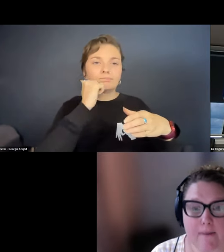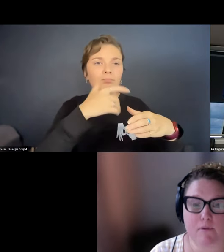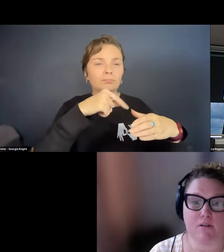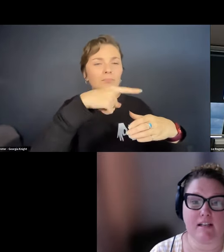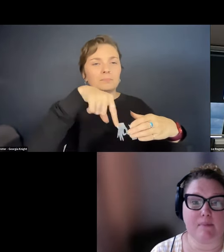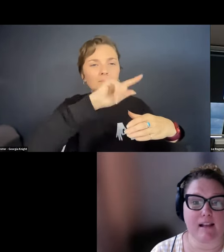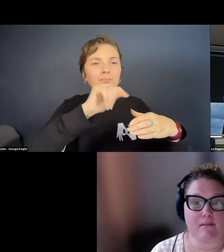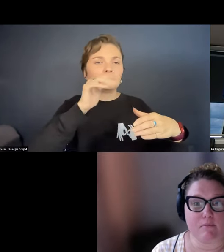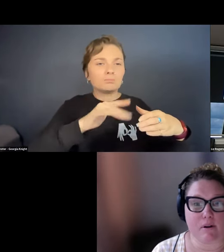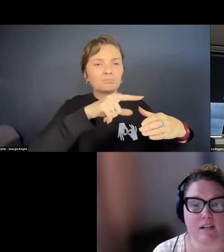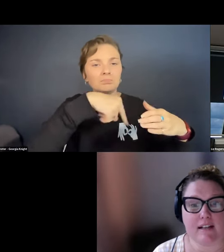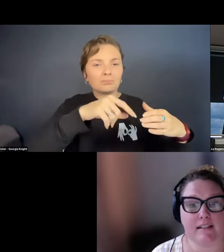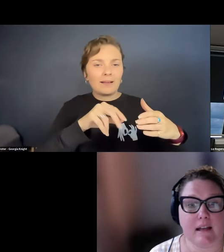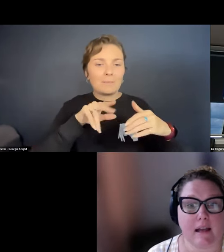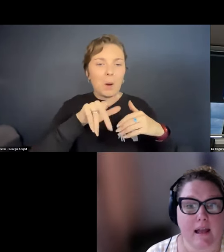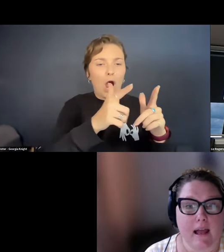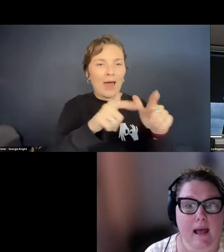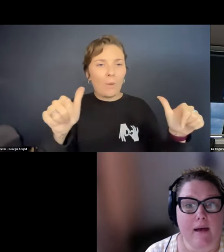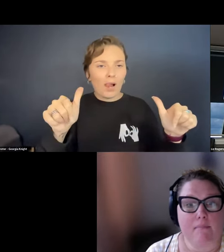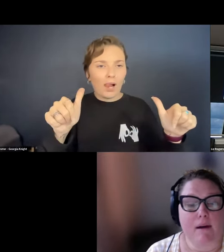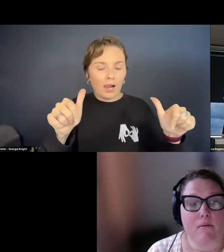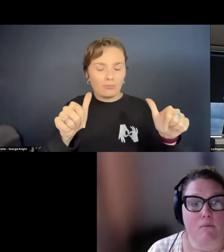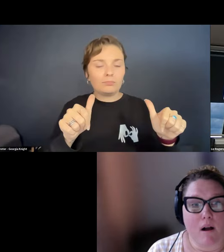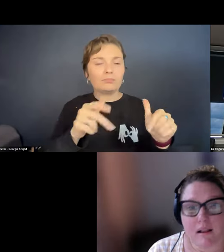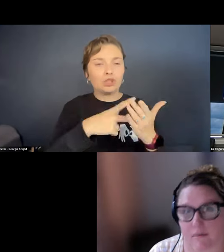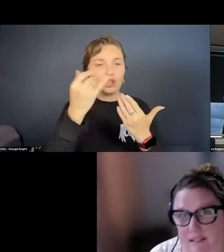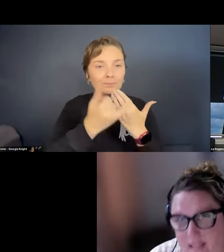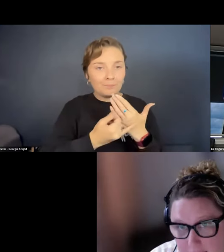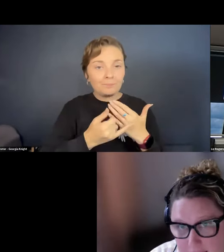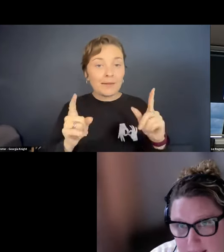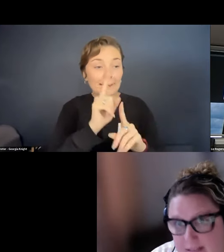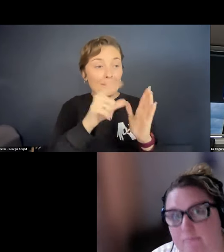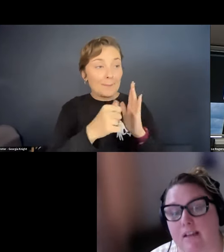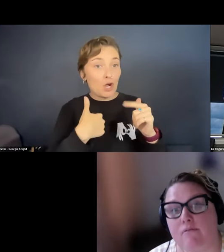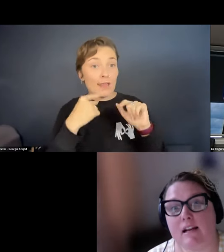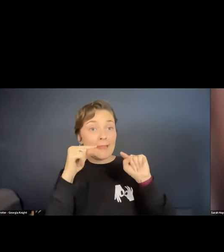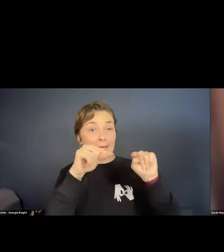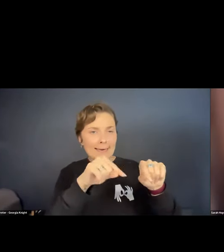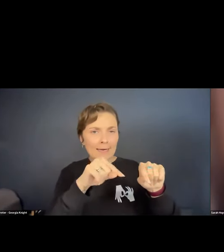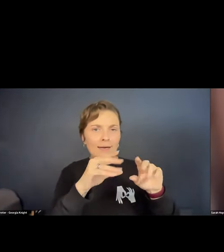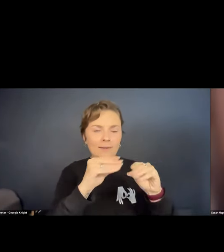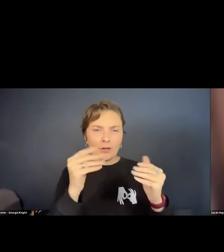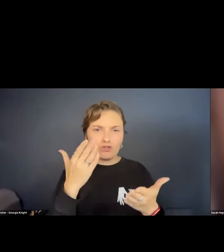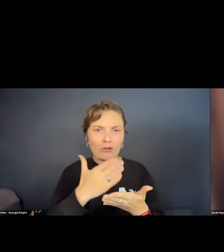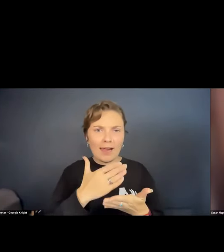on these bilingual projects. But while I was there, something really